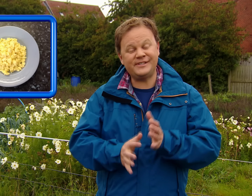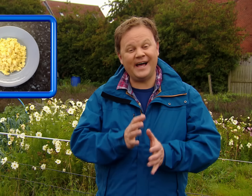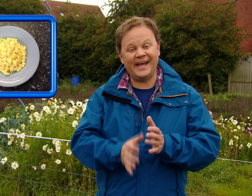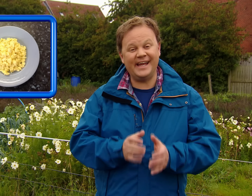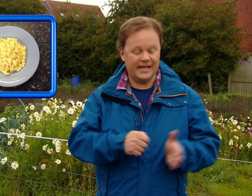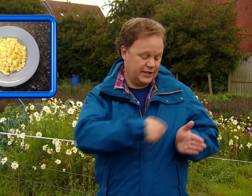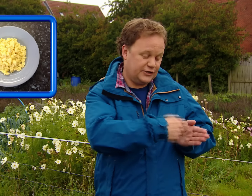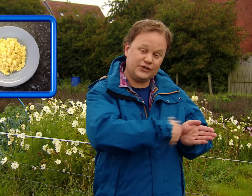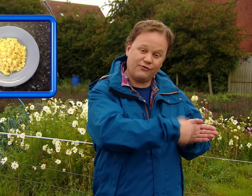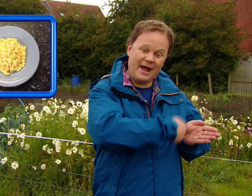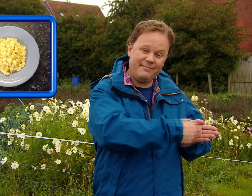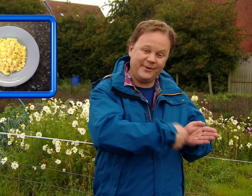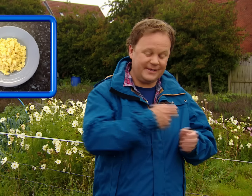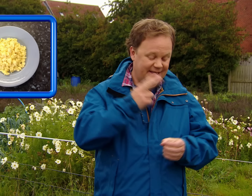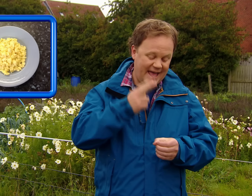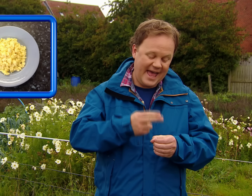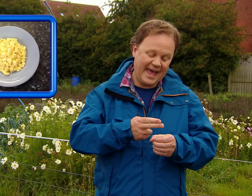sign! Scrambled egg!